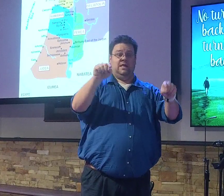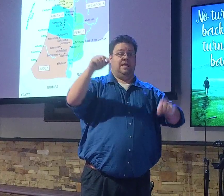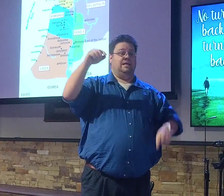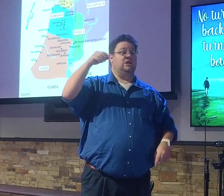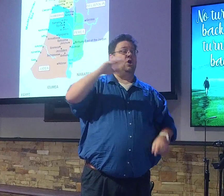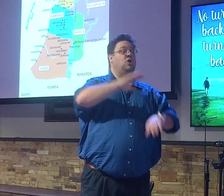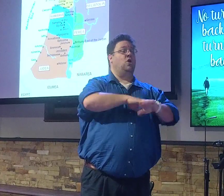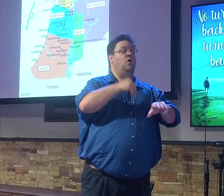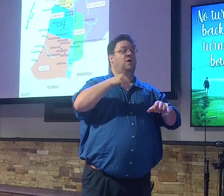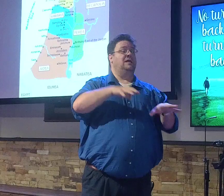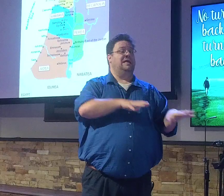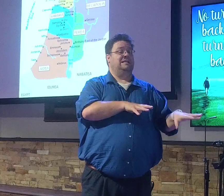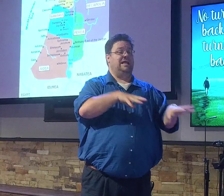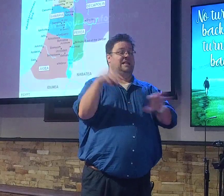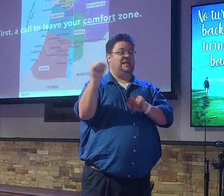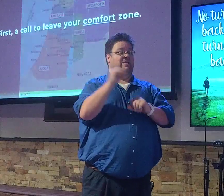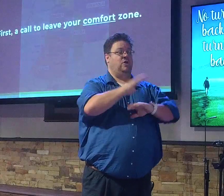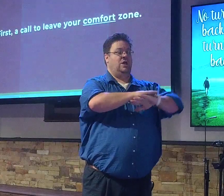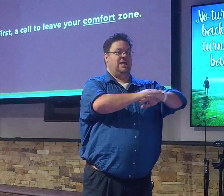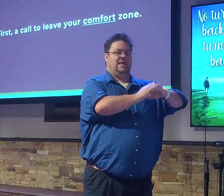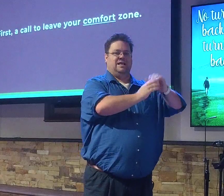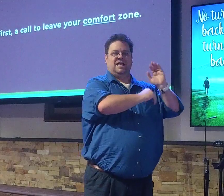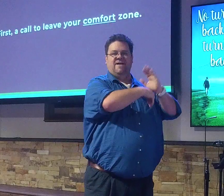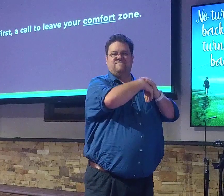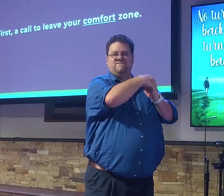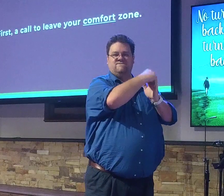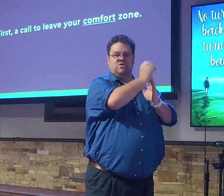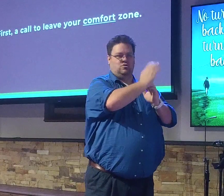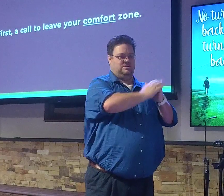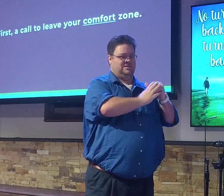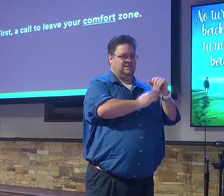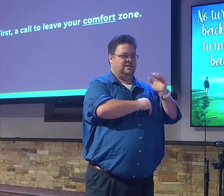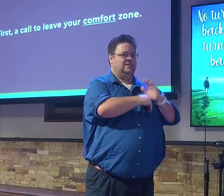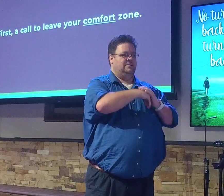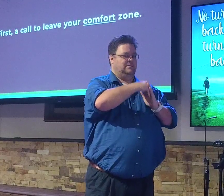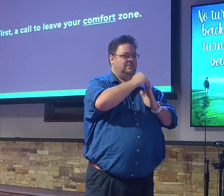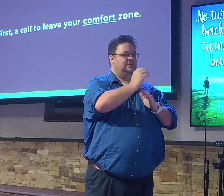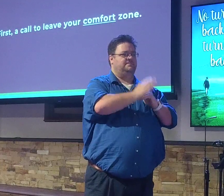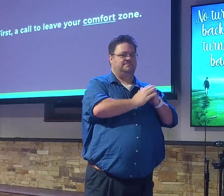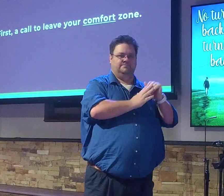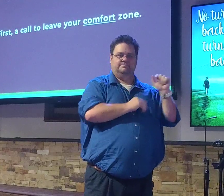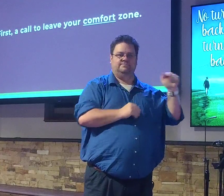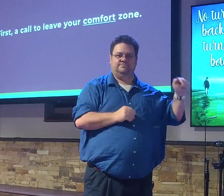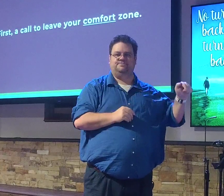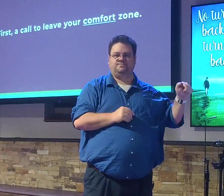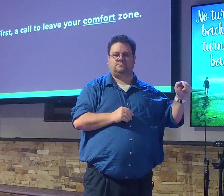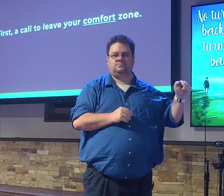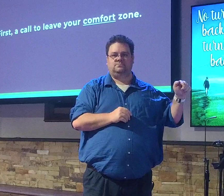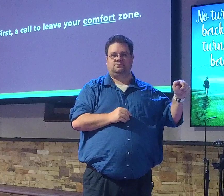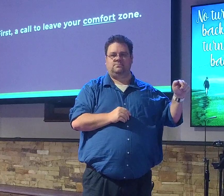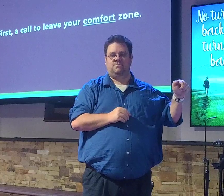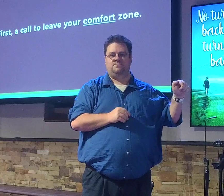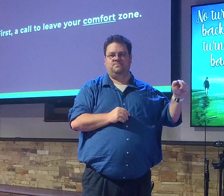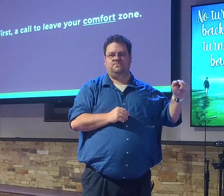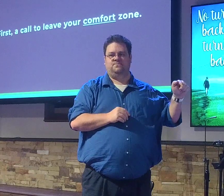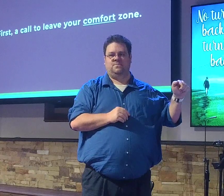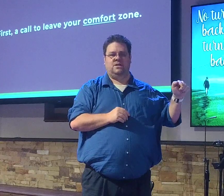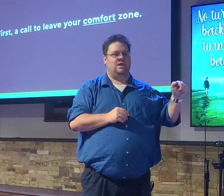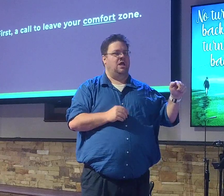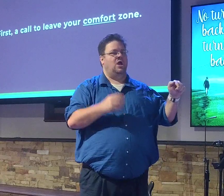leave your comfort zone. And, you know, as we look at this, I want you to get the scene with me.